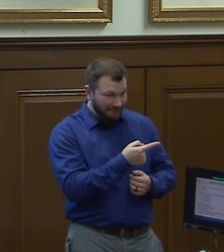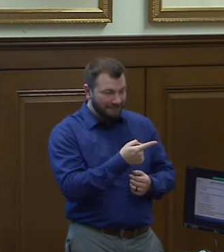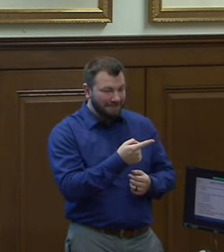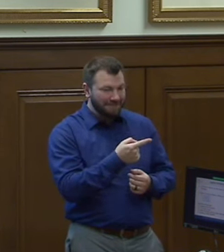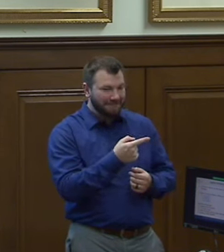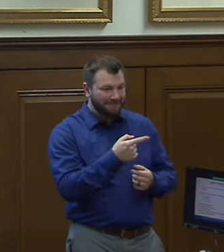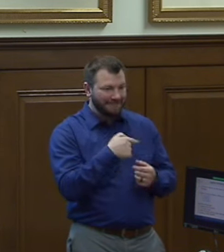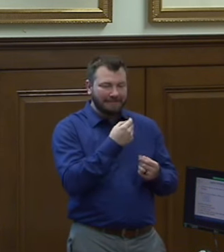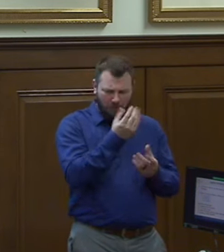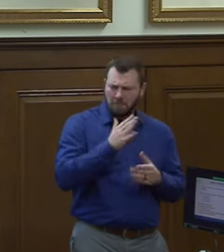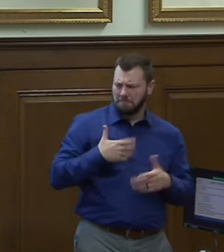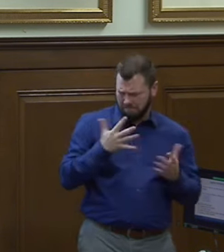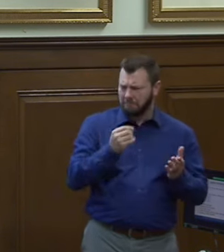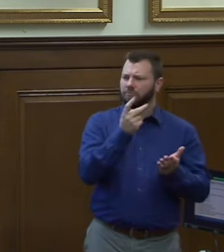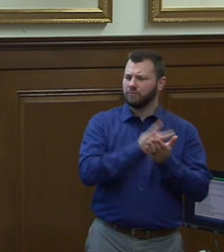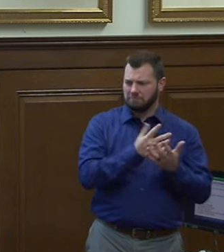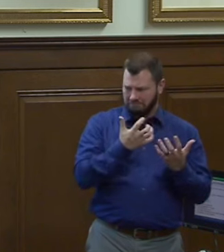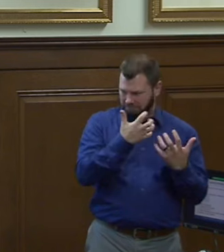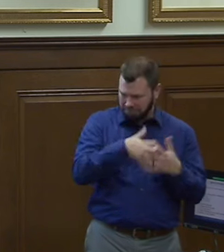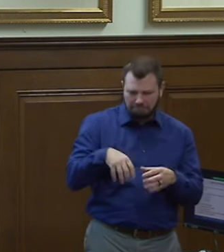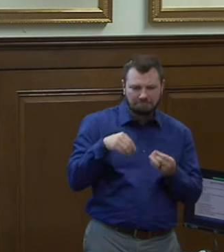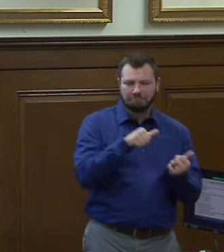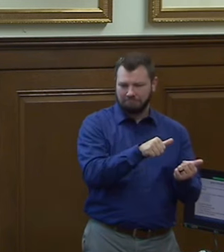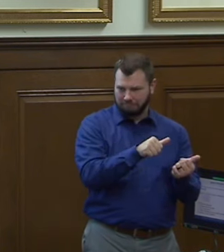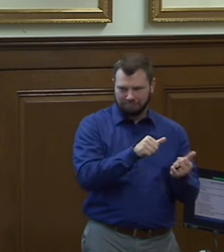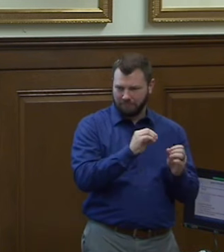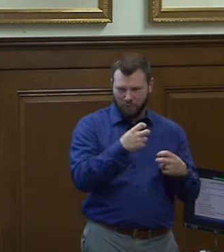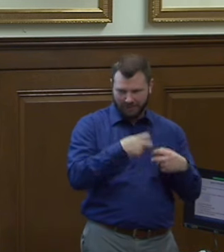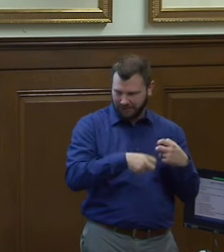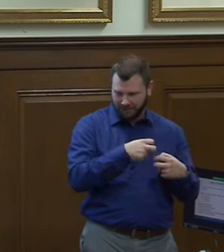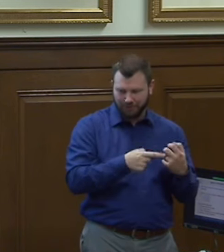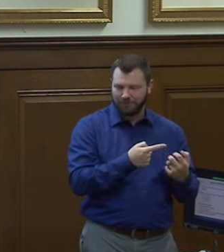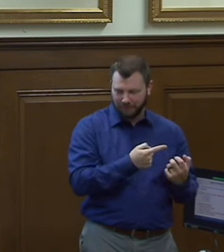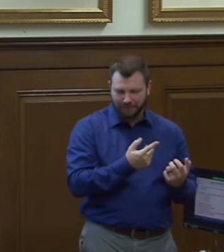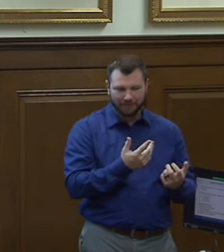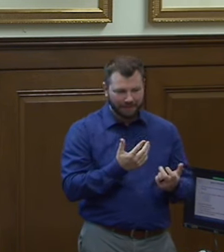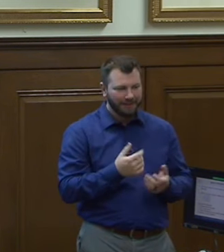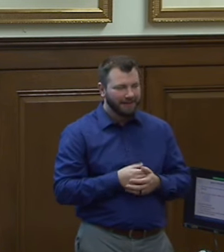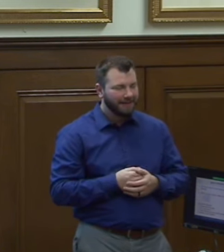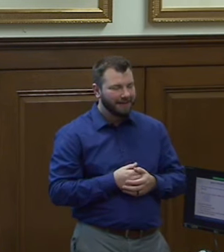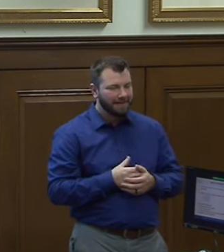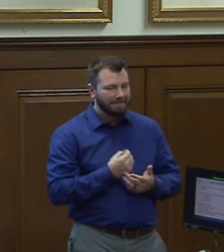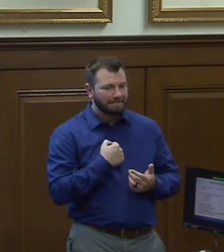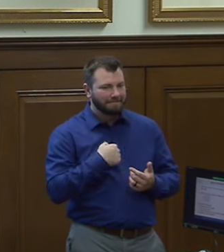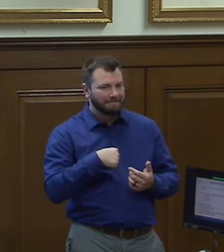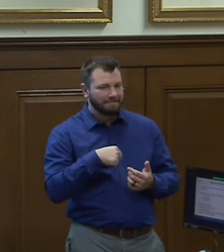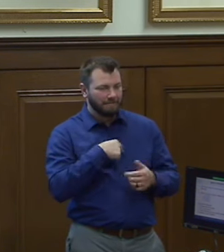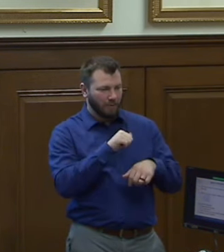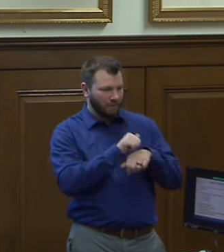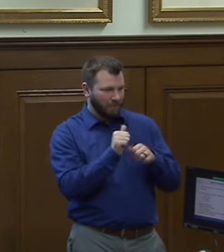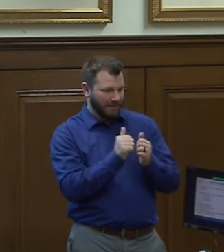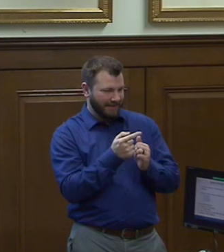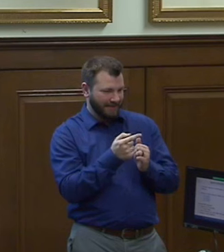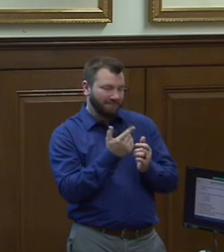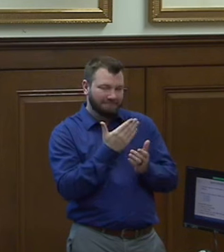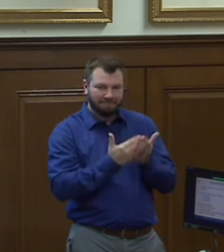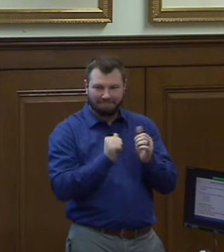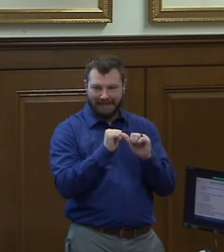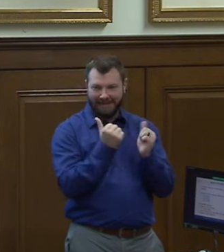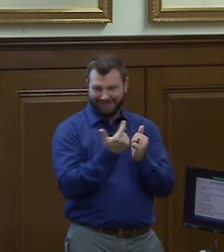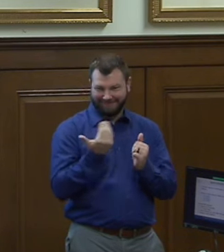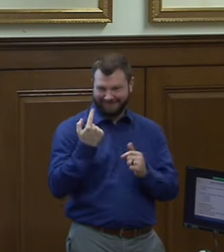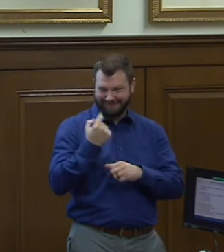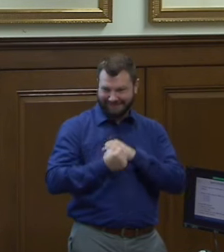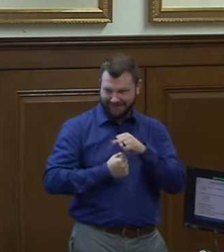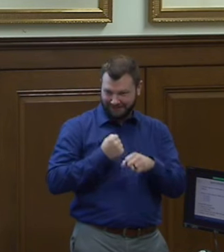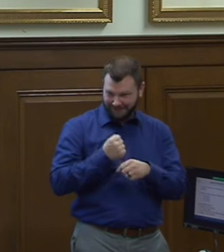they've gotten approval it's been seamless and no issue and we've worked there are some agencies in the past year